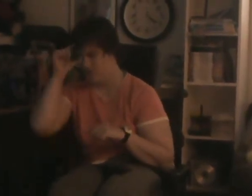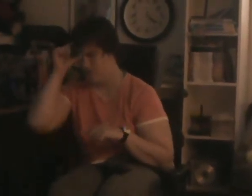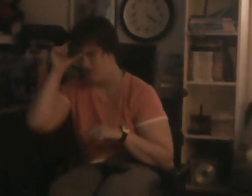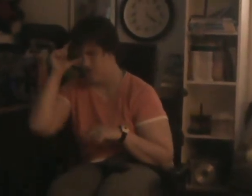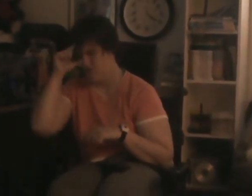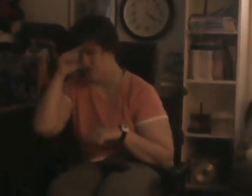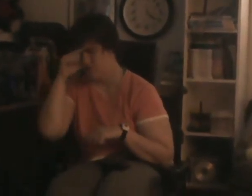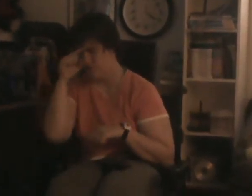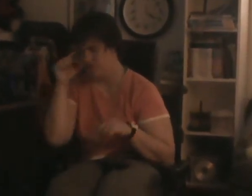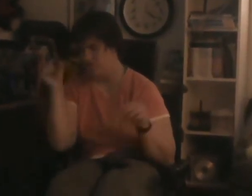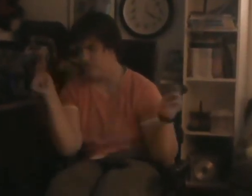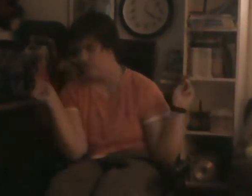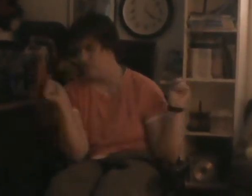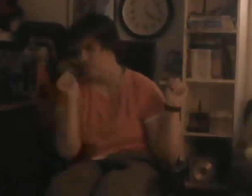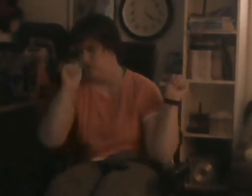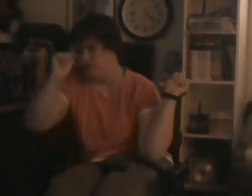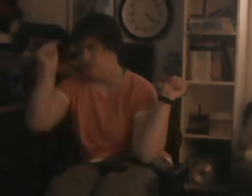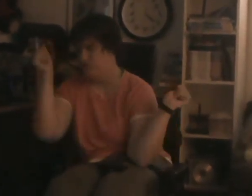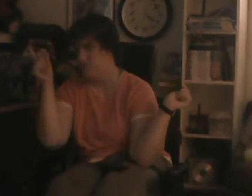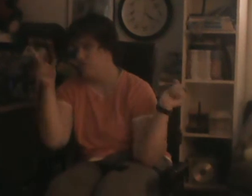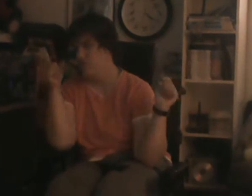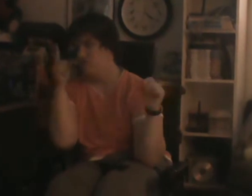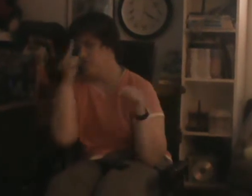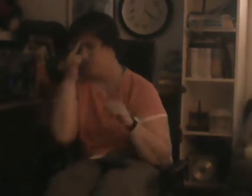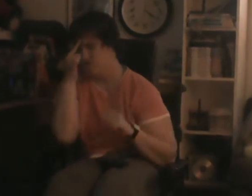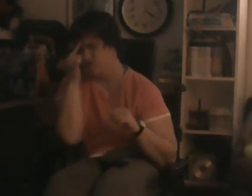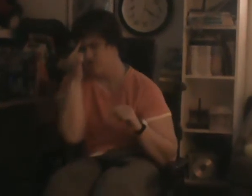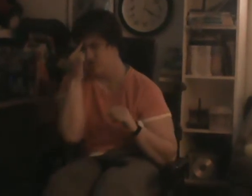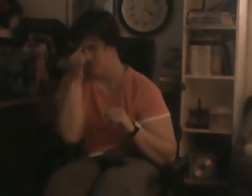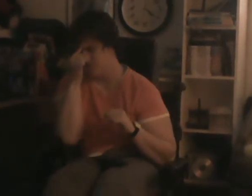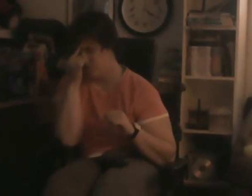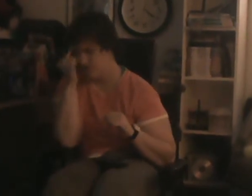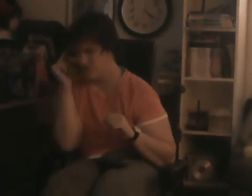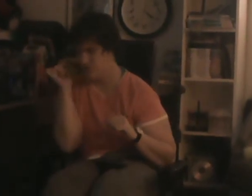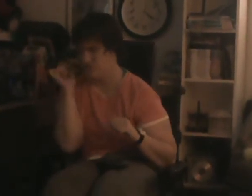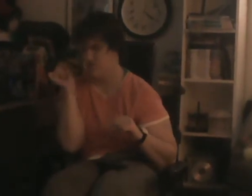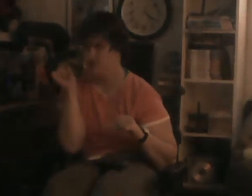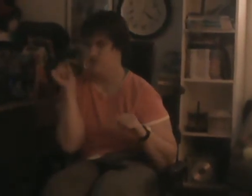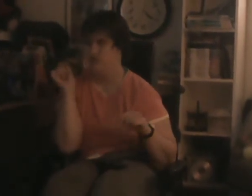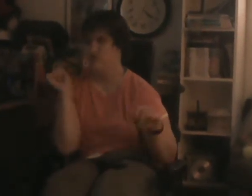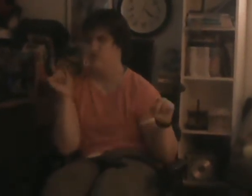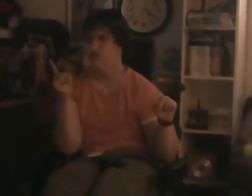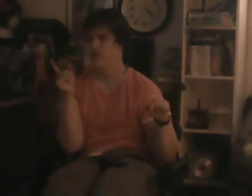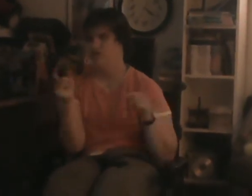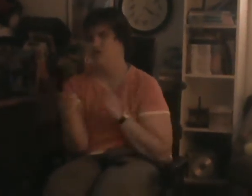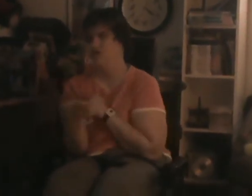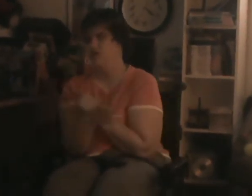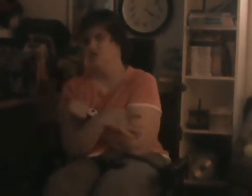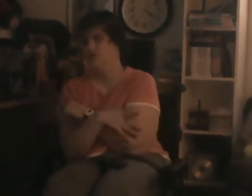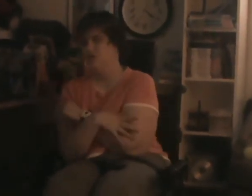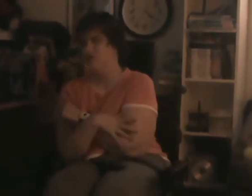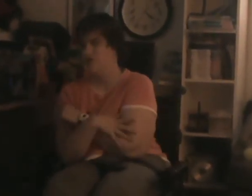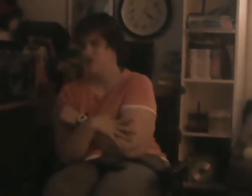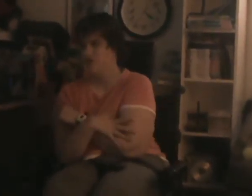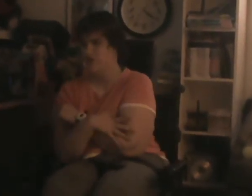trust-making memories of us. I'm gonna love